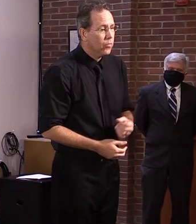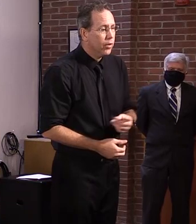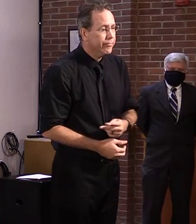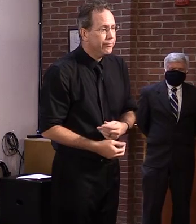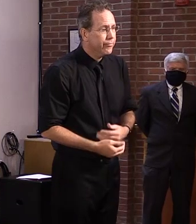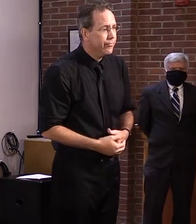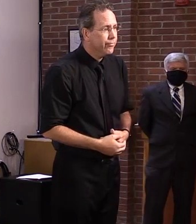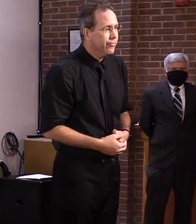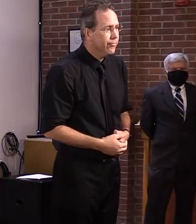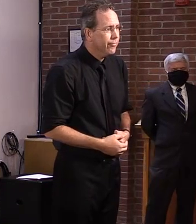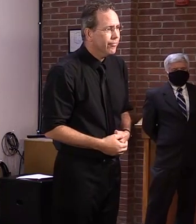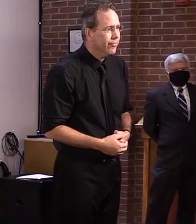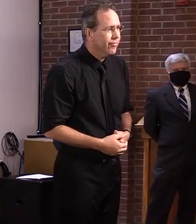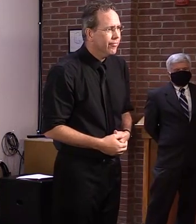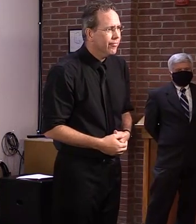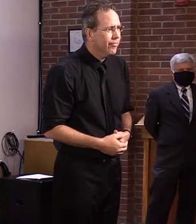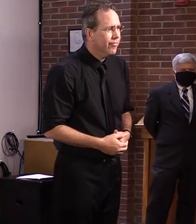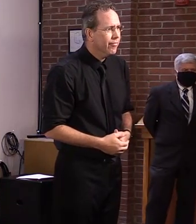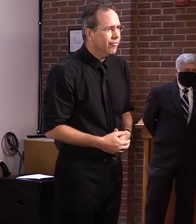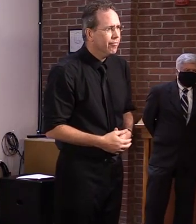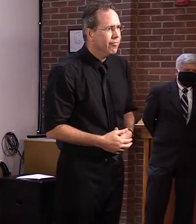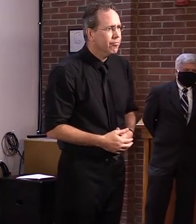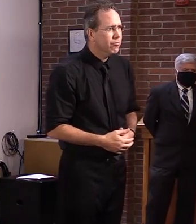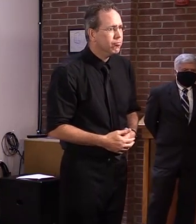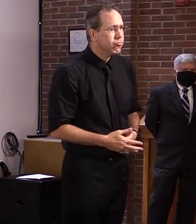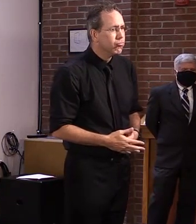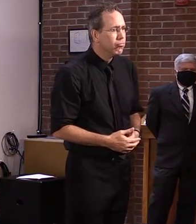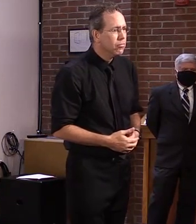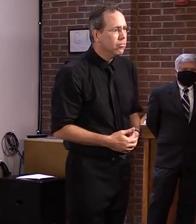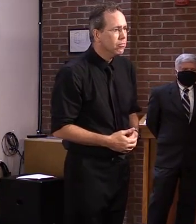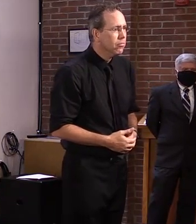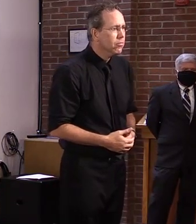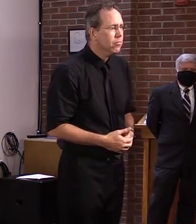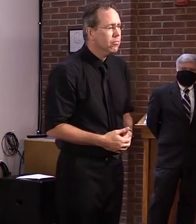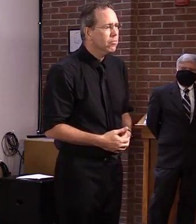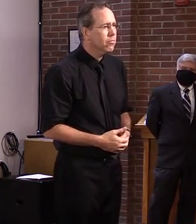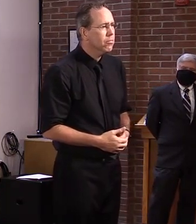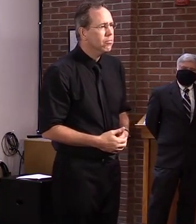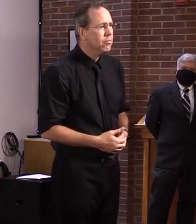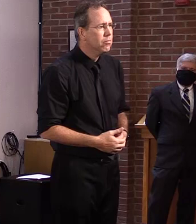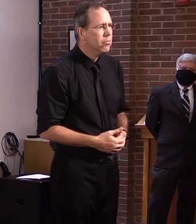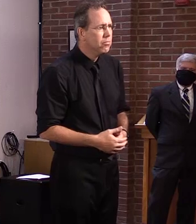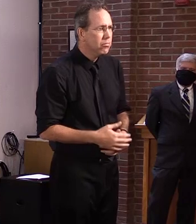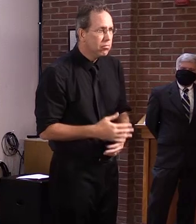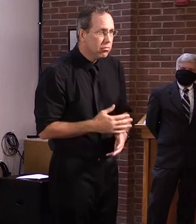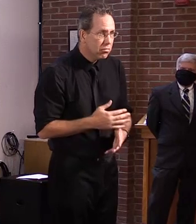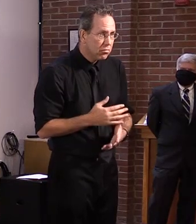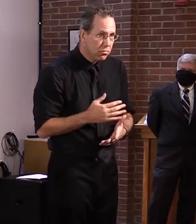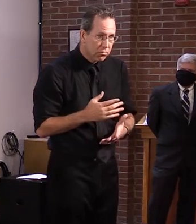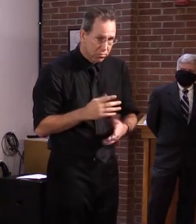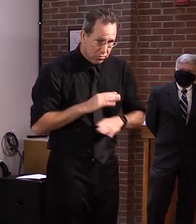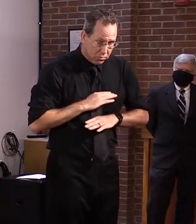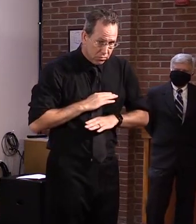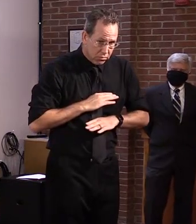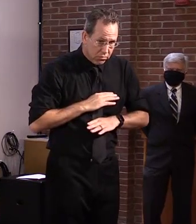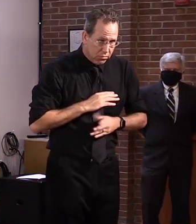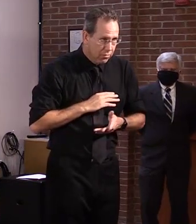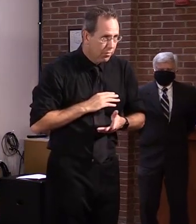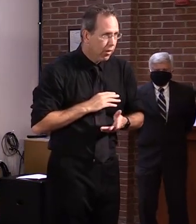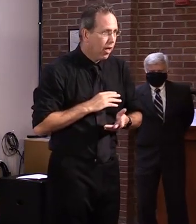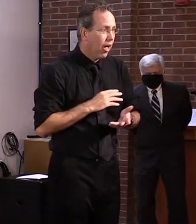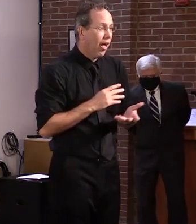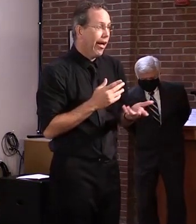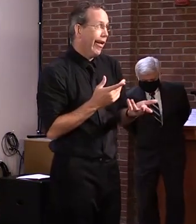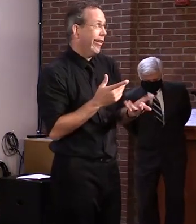All right. All set, Wilson? Yes, thank you. That was easy. Mike Donahue,